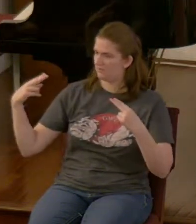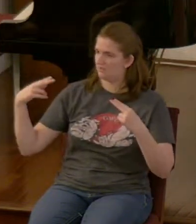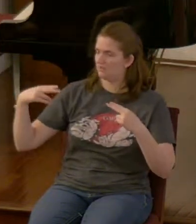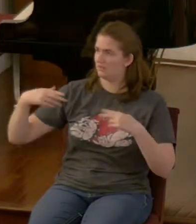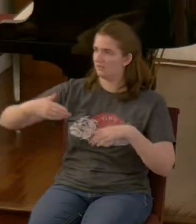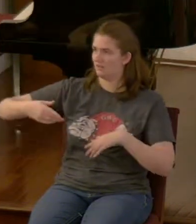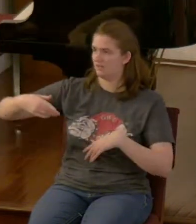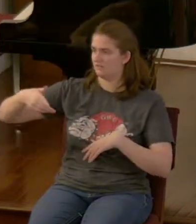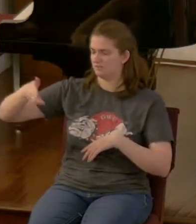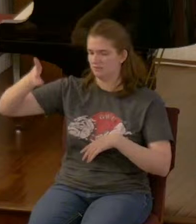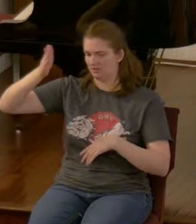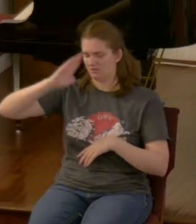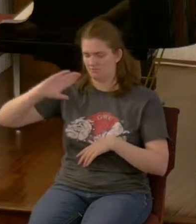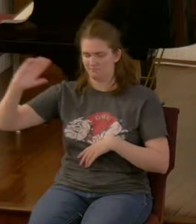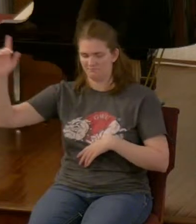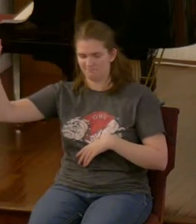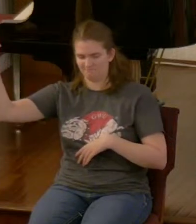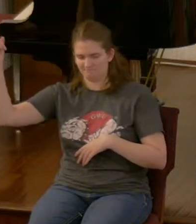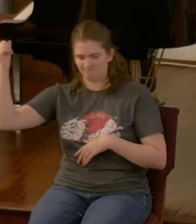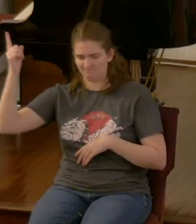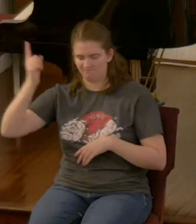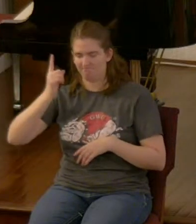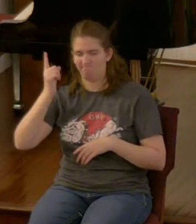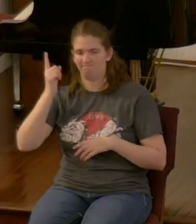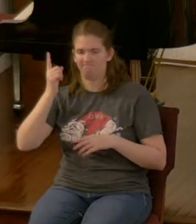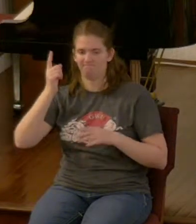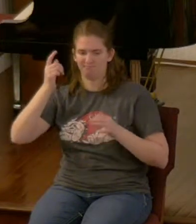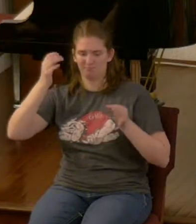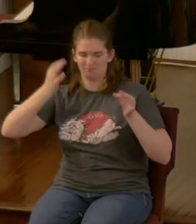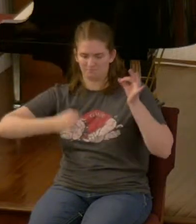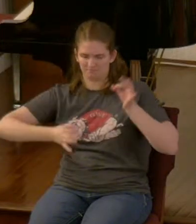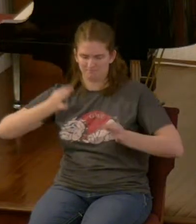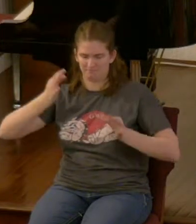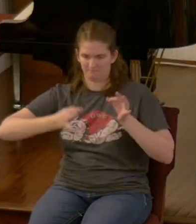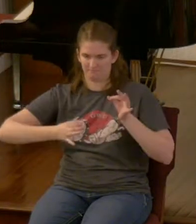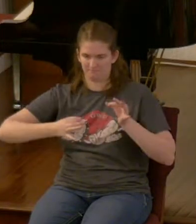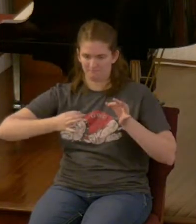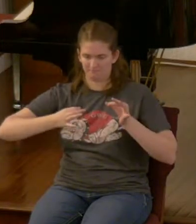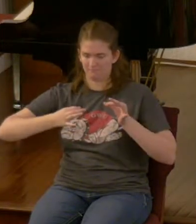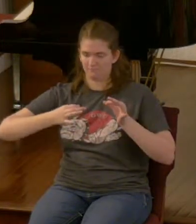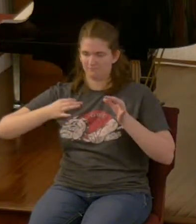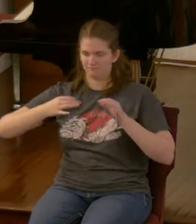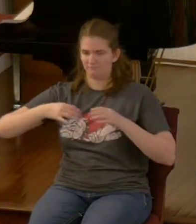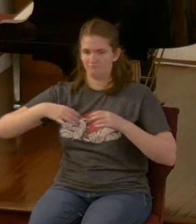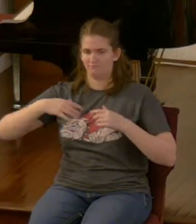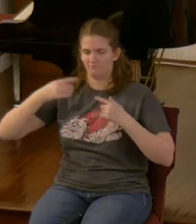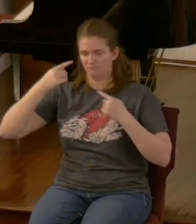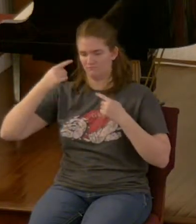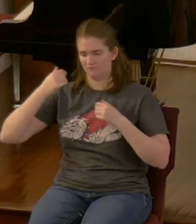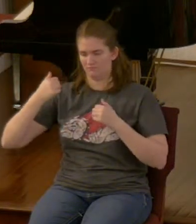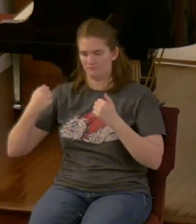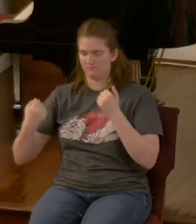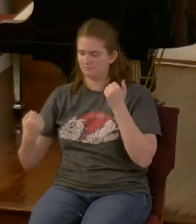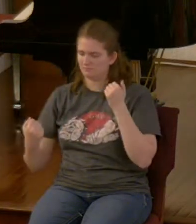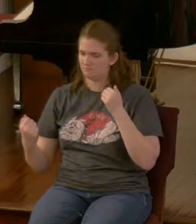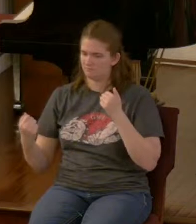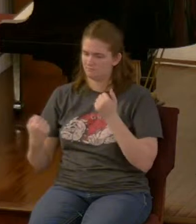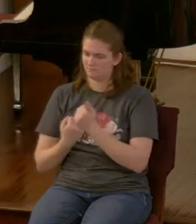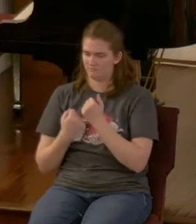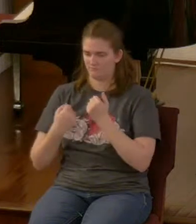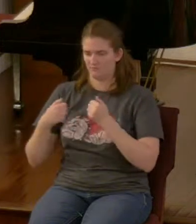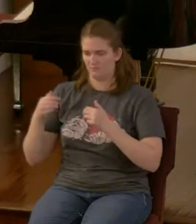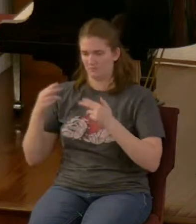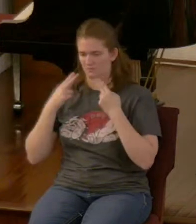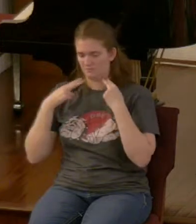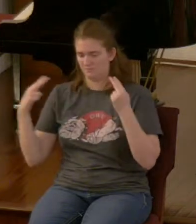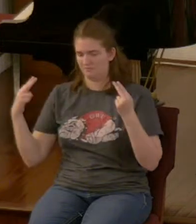came and judgment was passed in favor of the saints of the highest one and the time arrived when the saints took possession of the